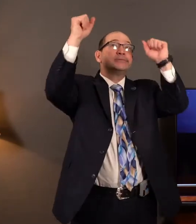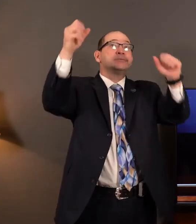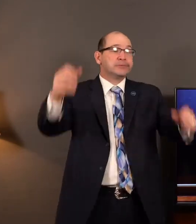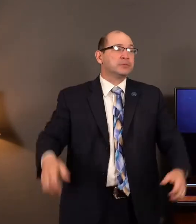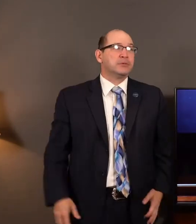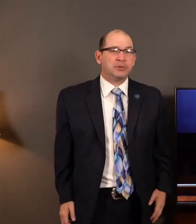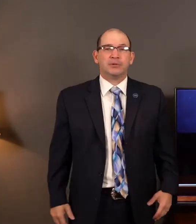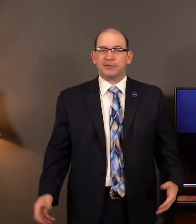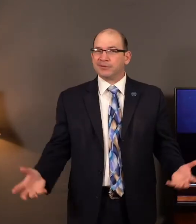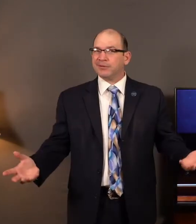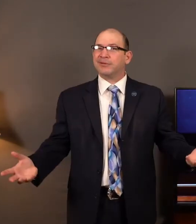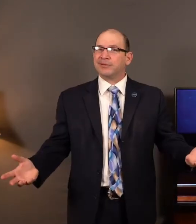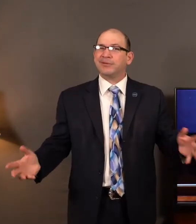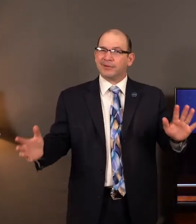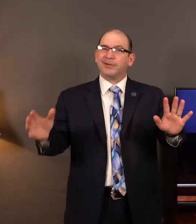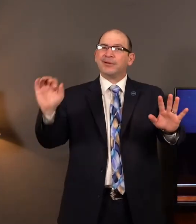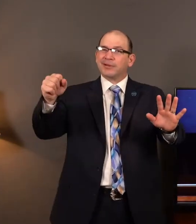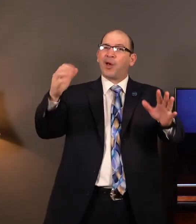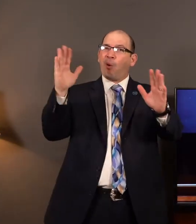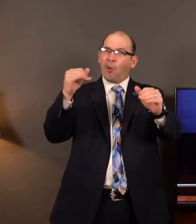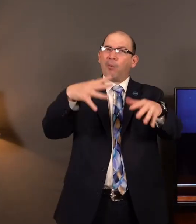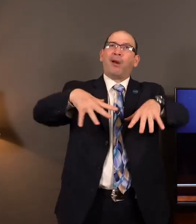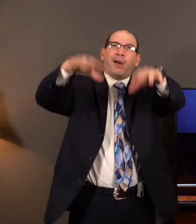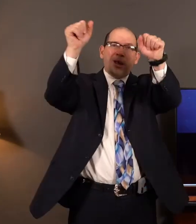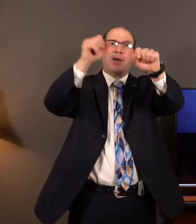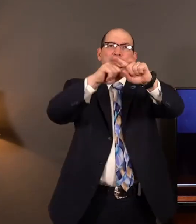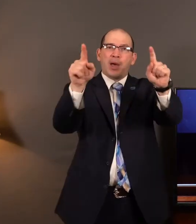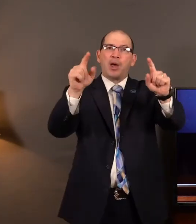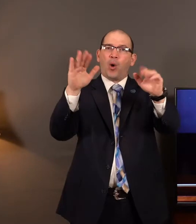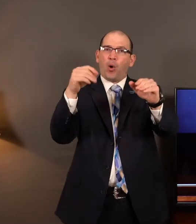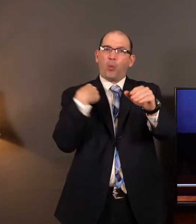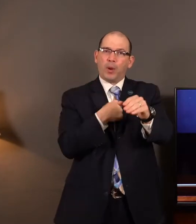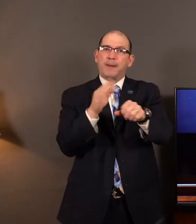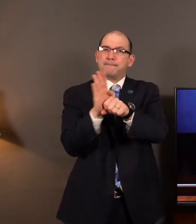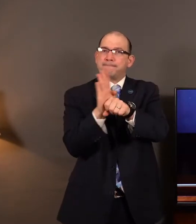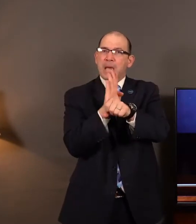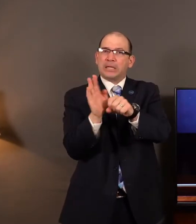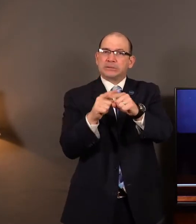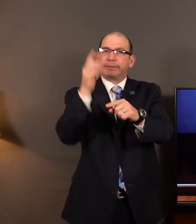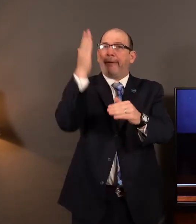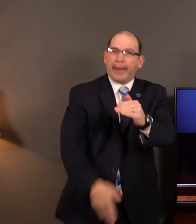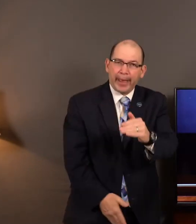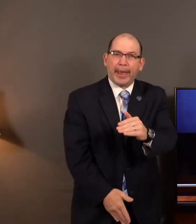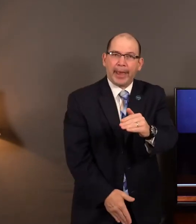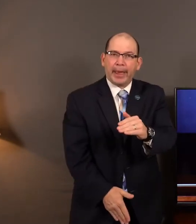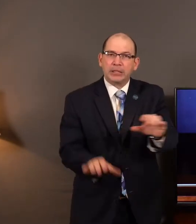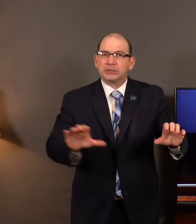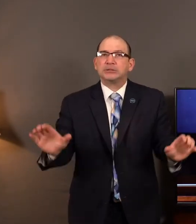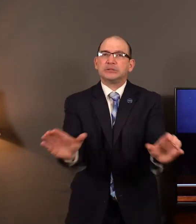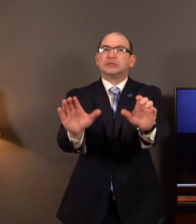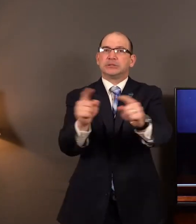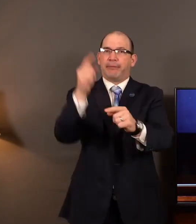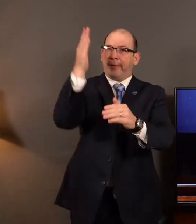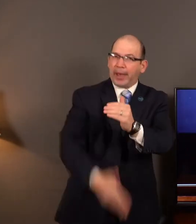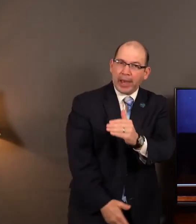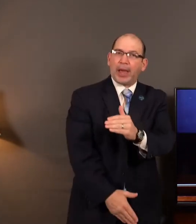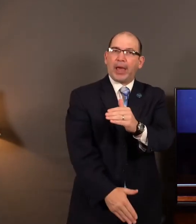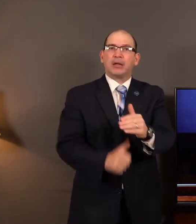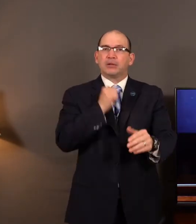come quickly. But I pray when he comes he finds me occupying until he comes. He finds me doing something until he comes. He finds me busy